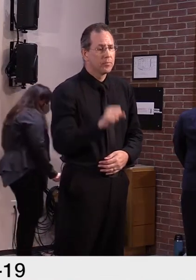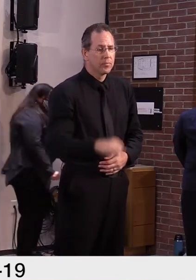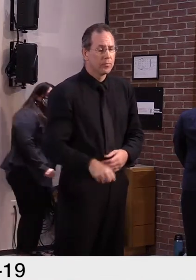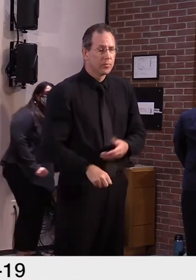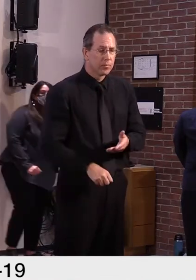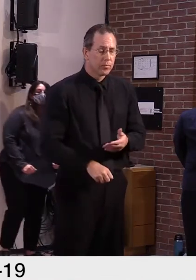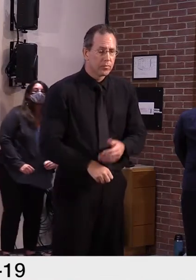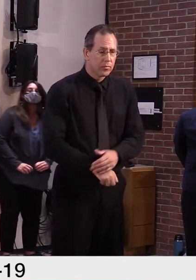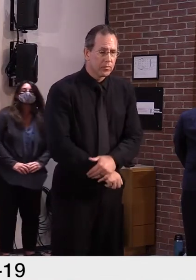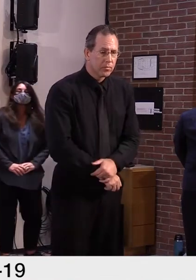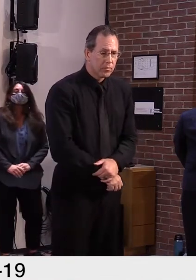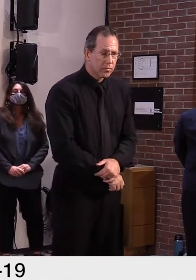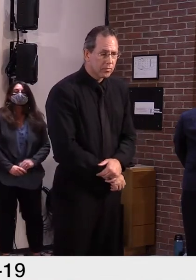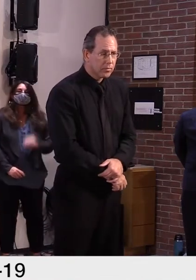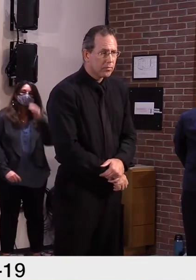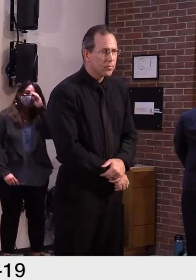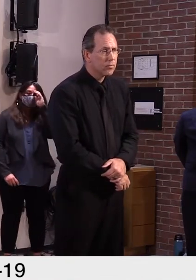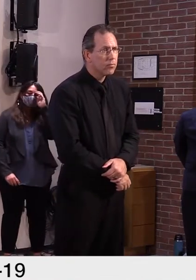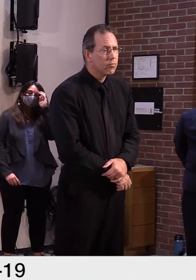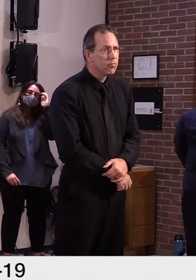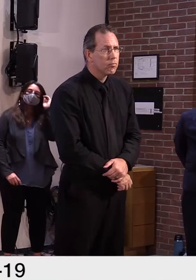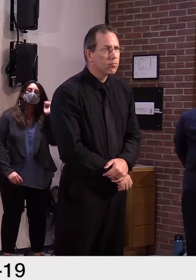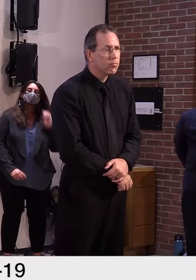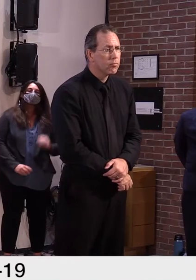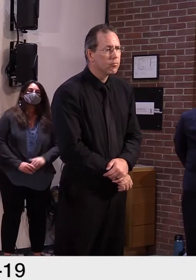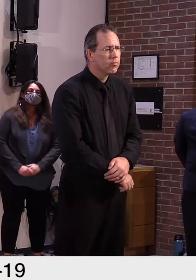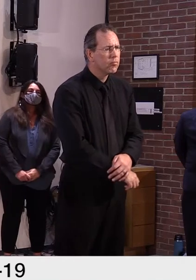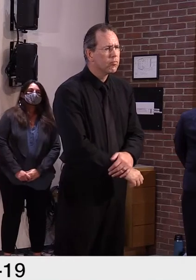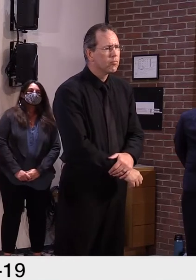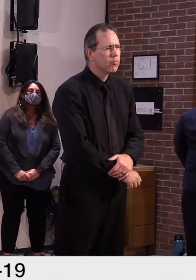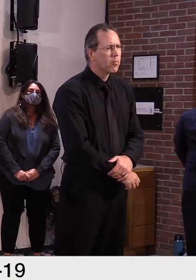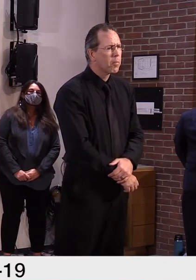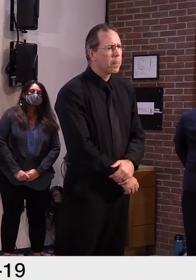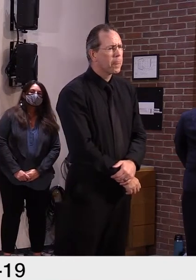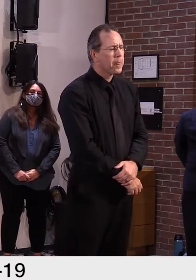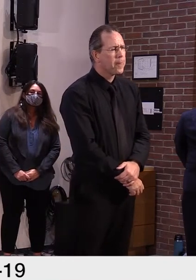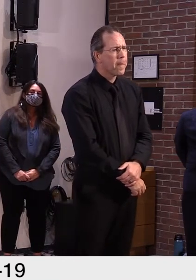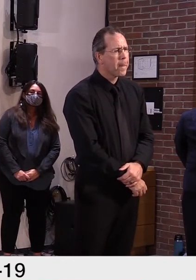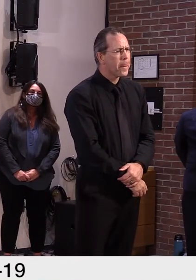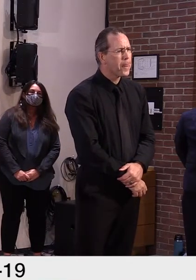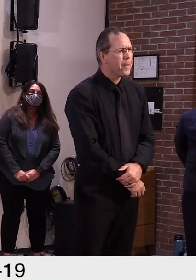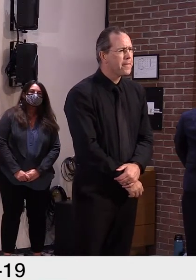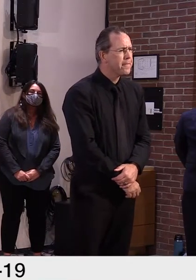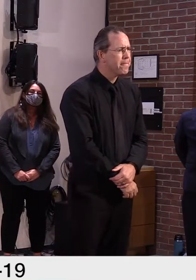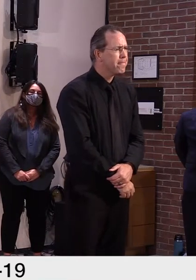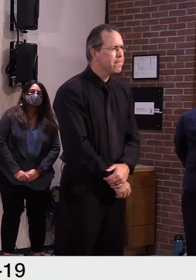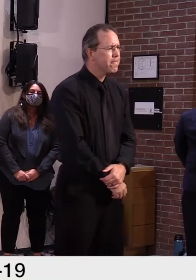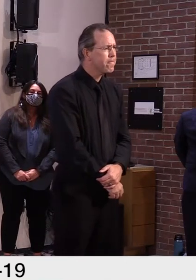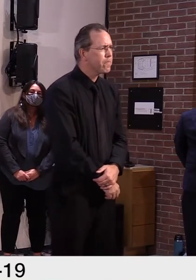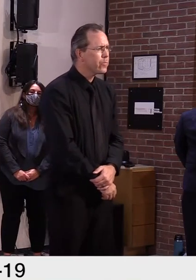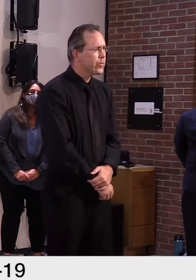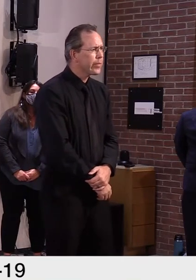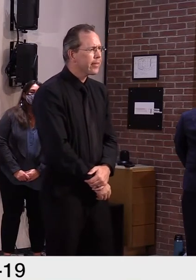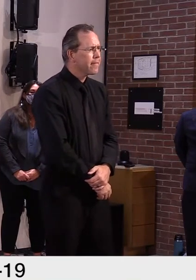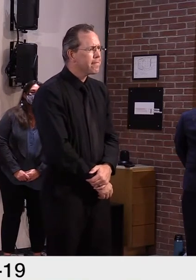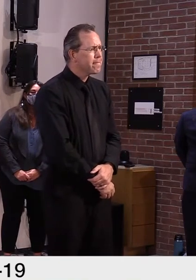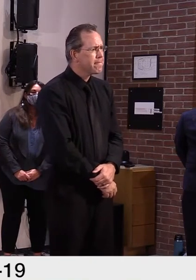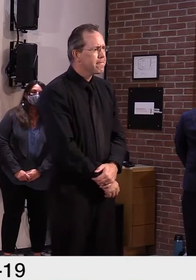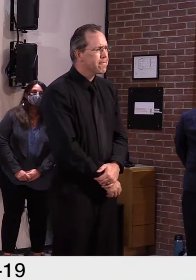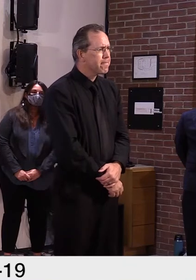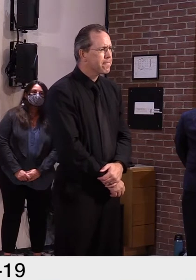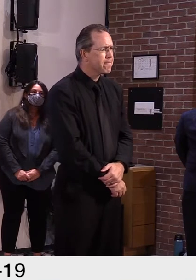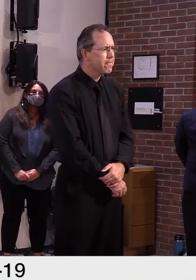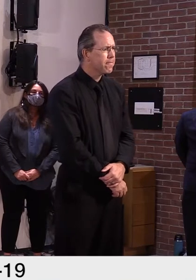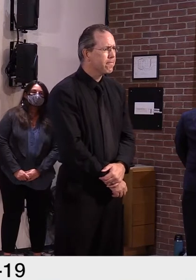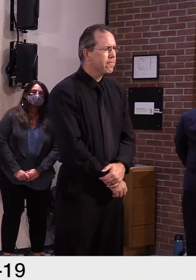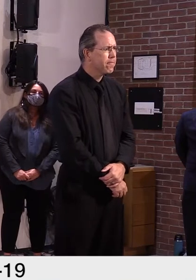Yes, when these child care hubs were discussed last month, it was because of the state's capacity or what the state would need was 10